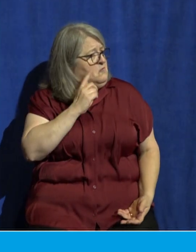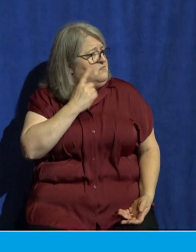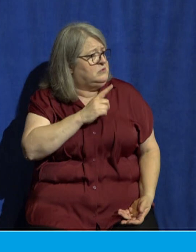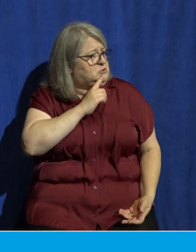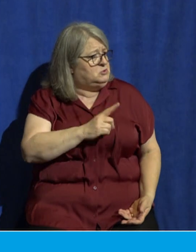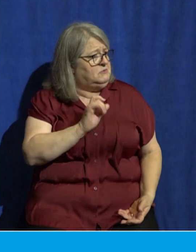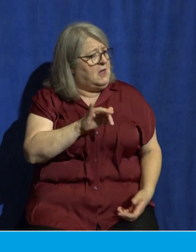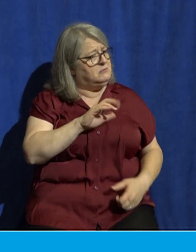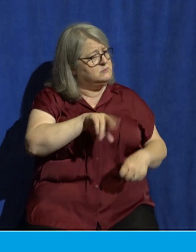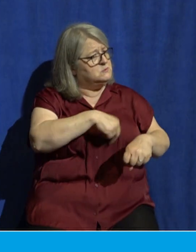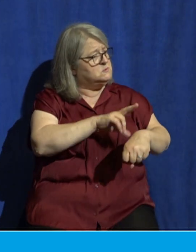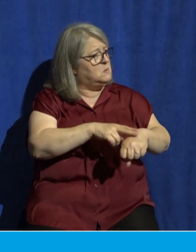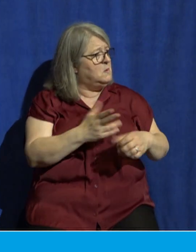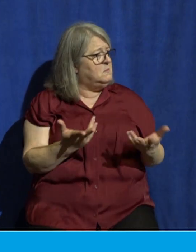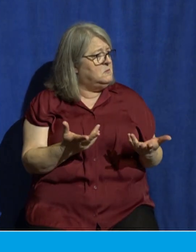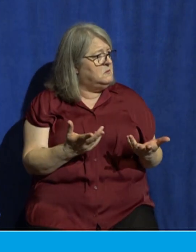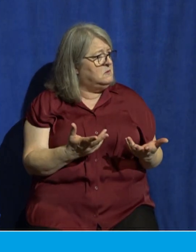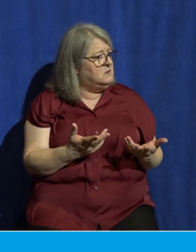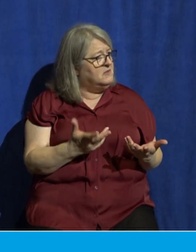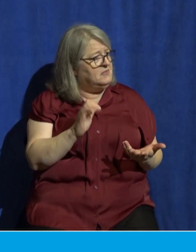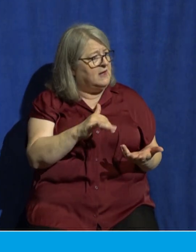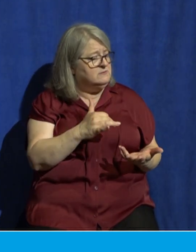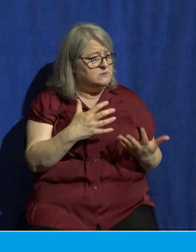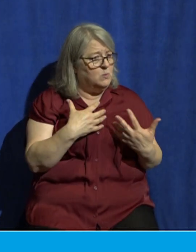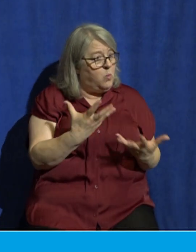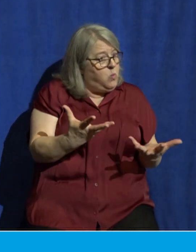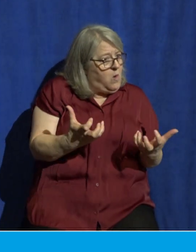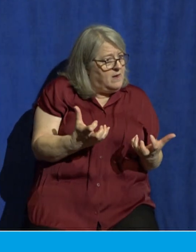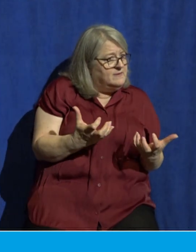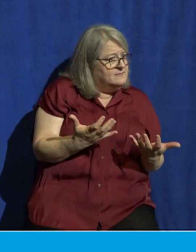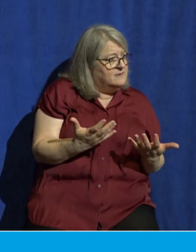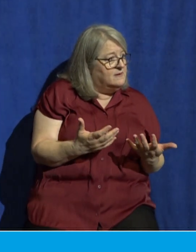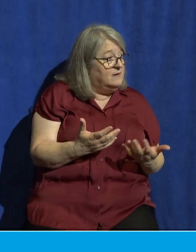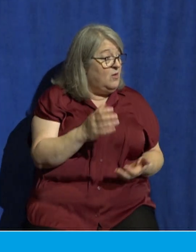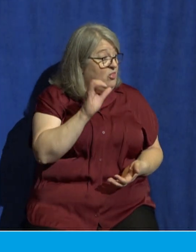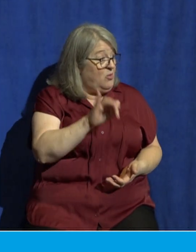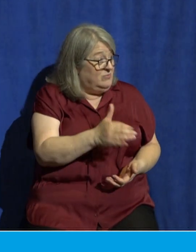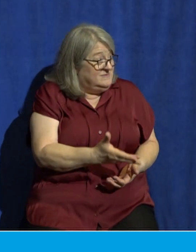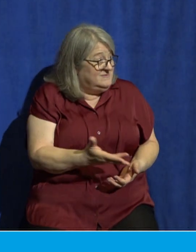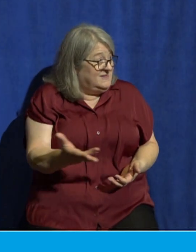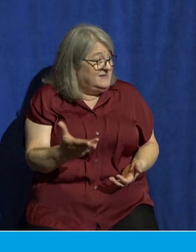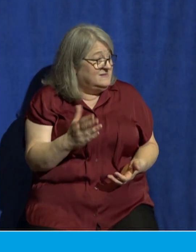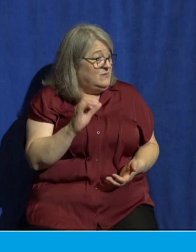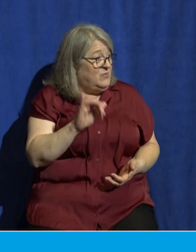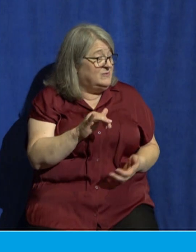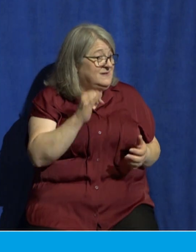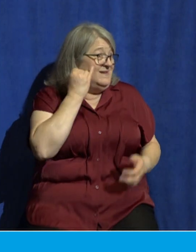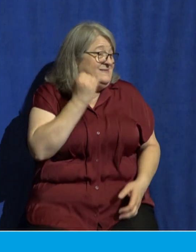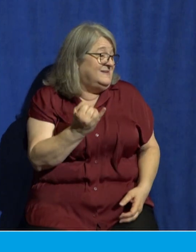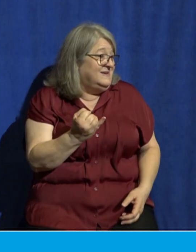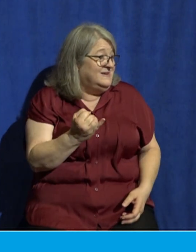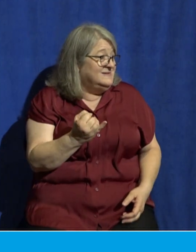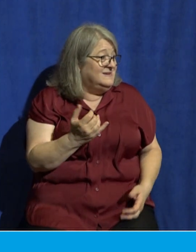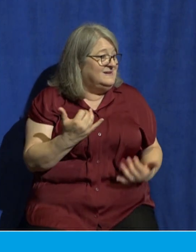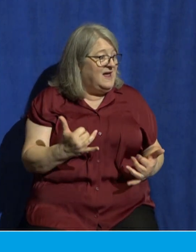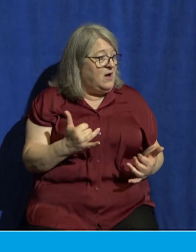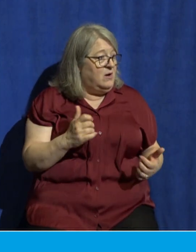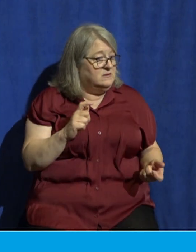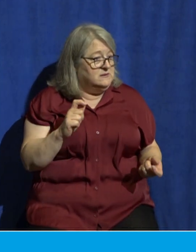and may have even been desirable, it feels like those sands are sifting underneath your feet.